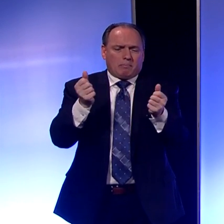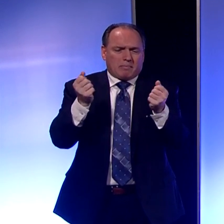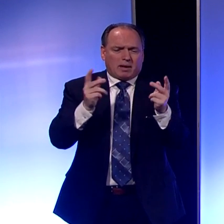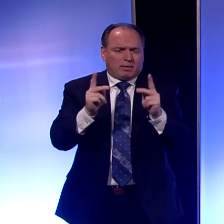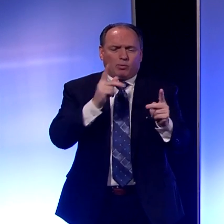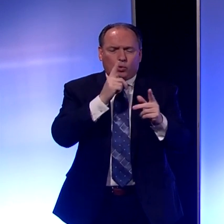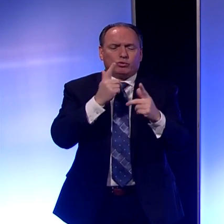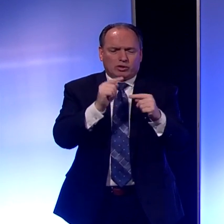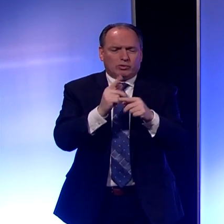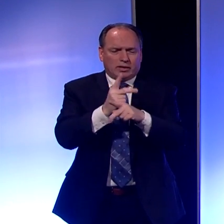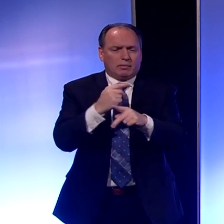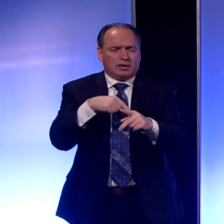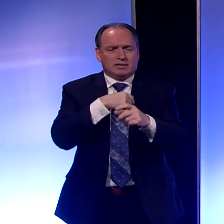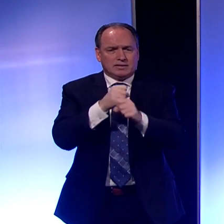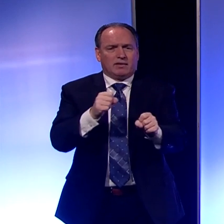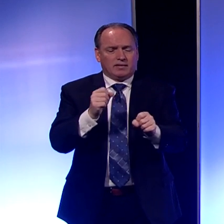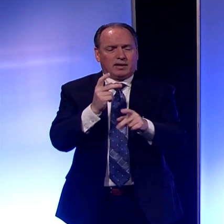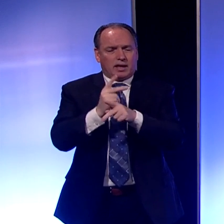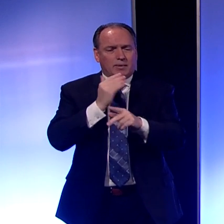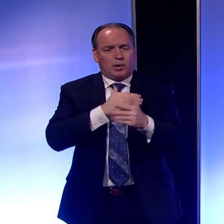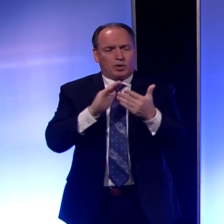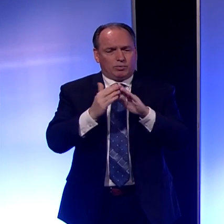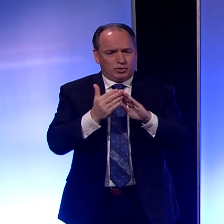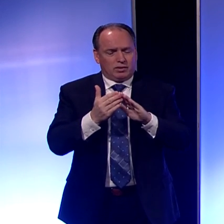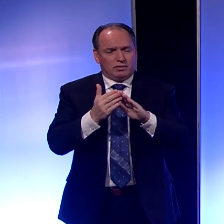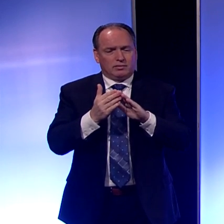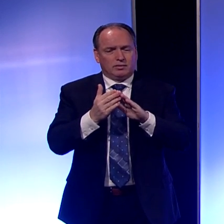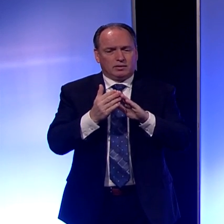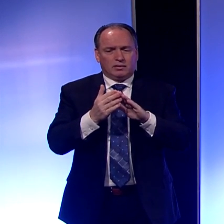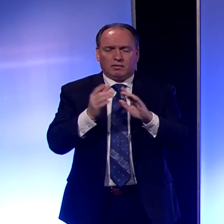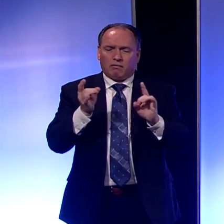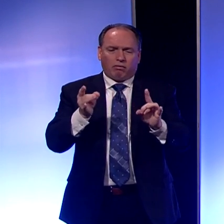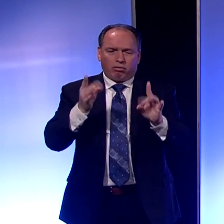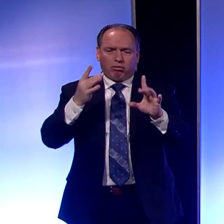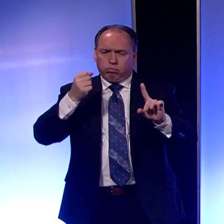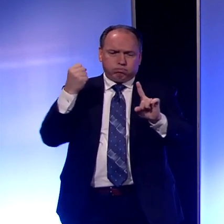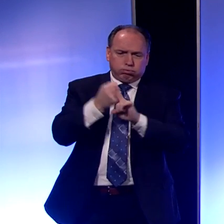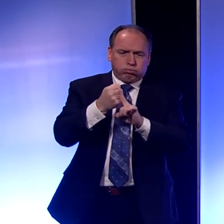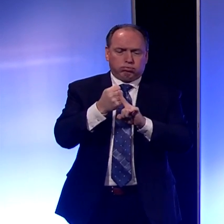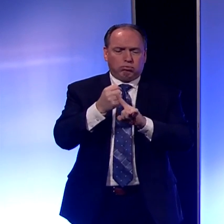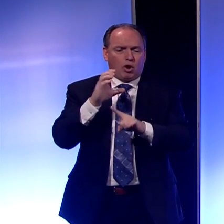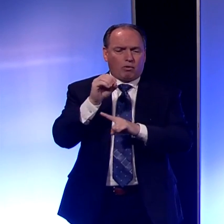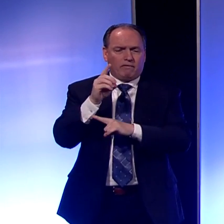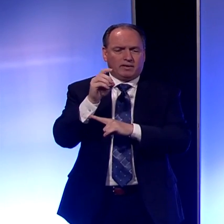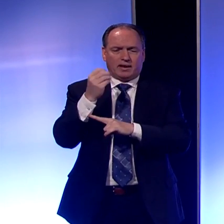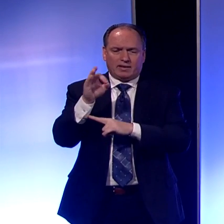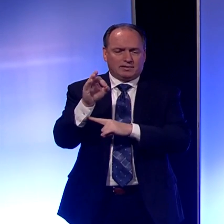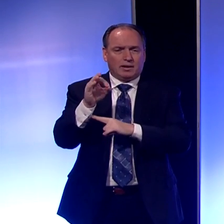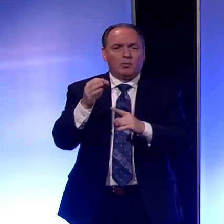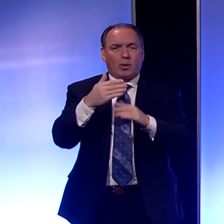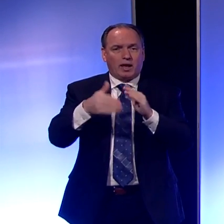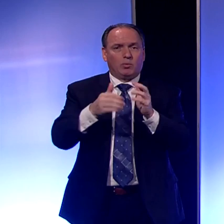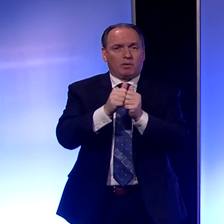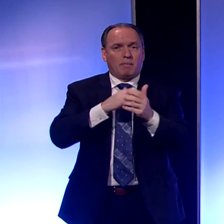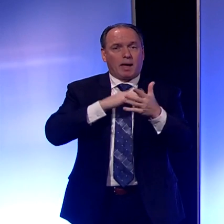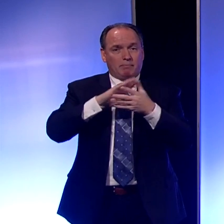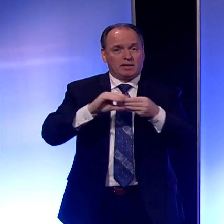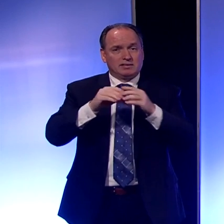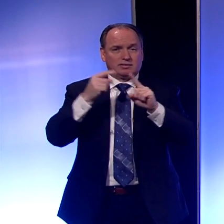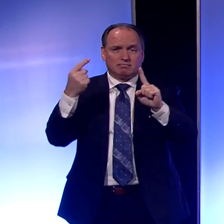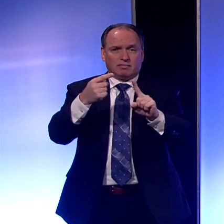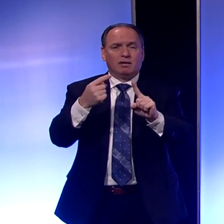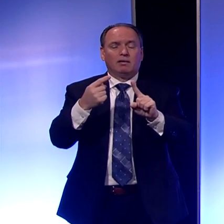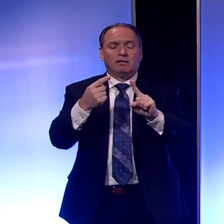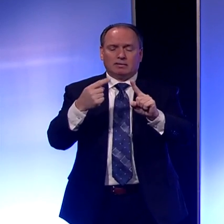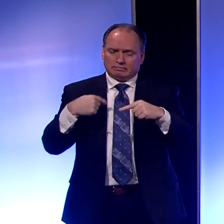trying to keep us all safe. And keep our community from being devastated by COVID-19. So I'm to end with my message, as I